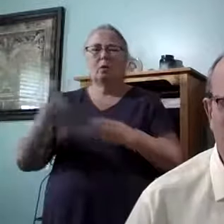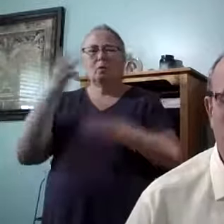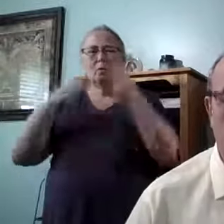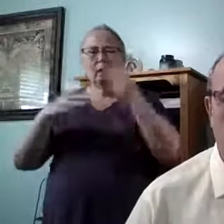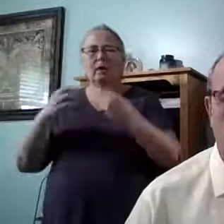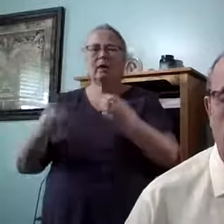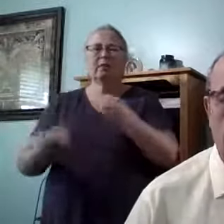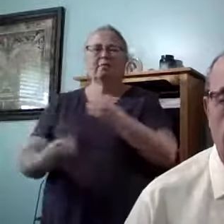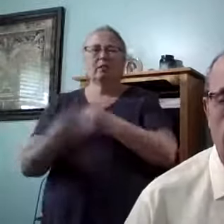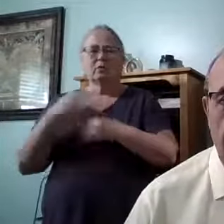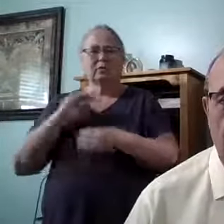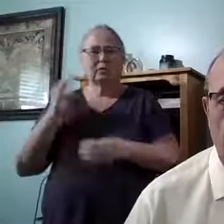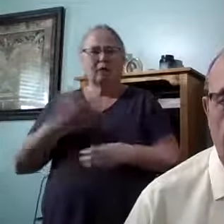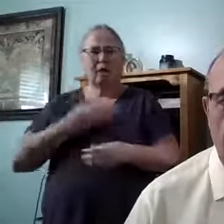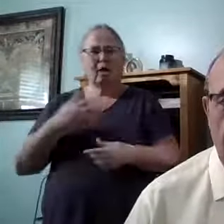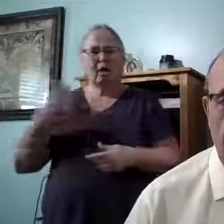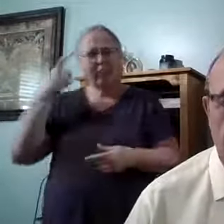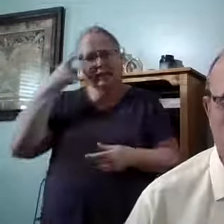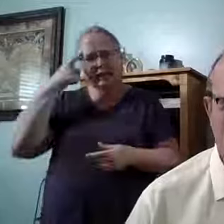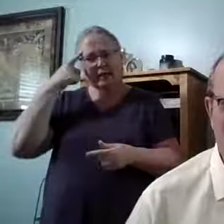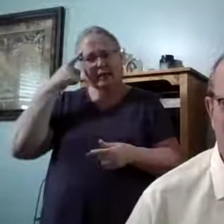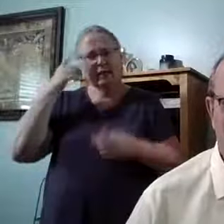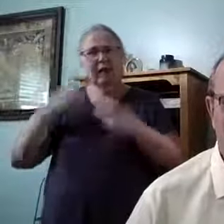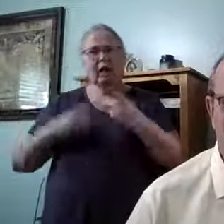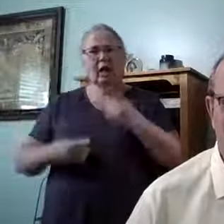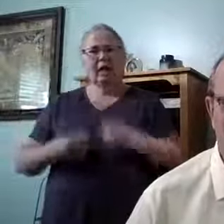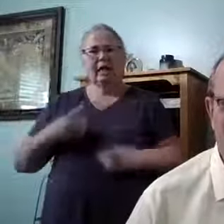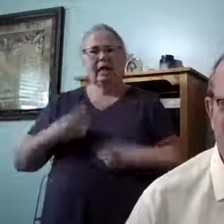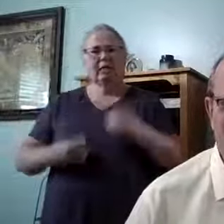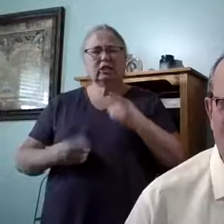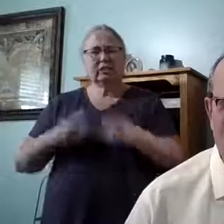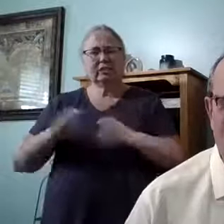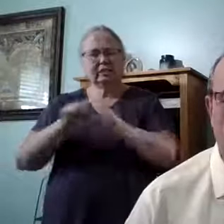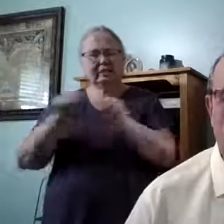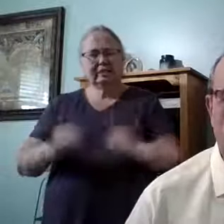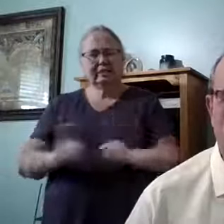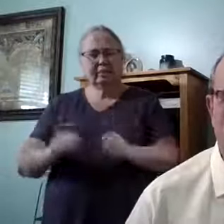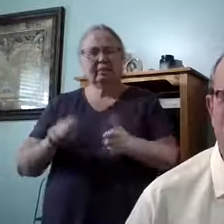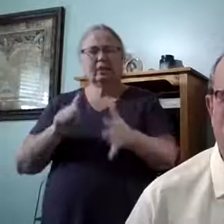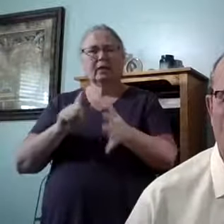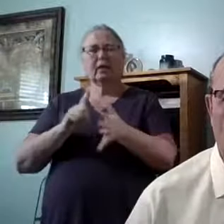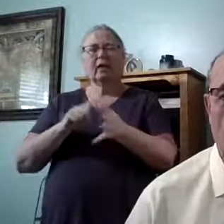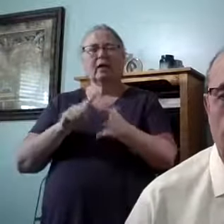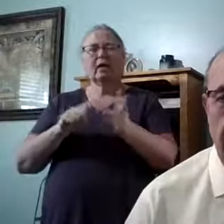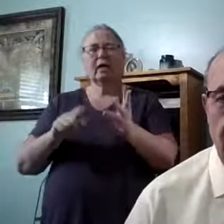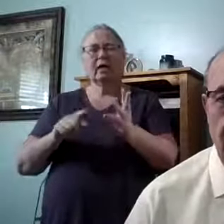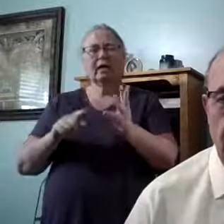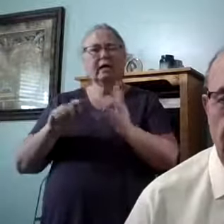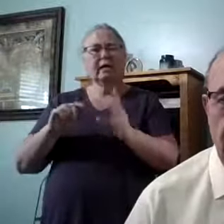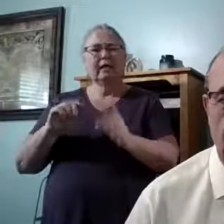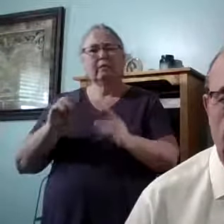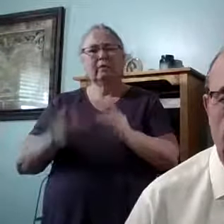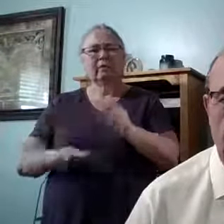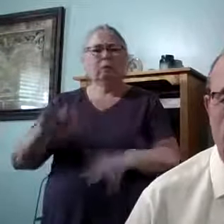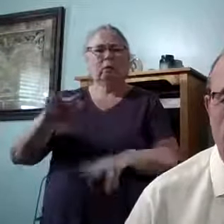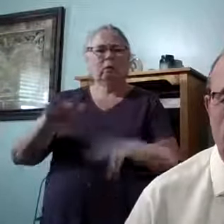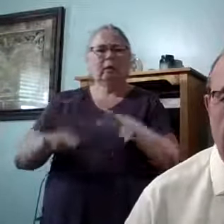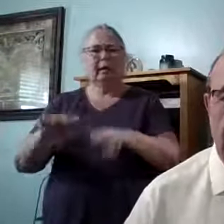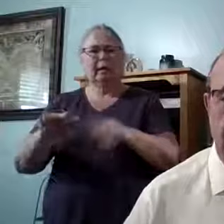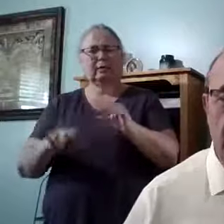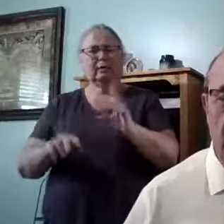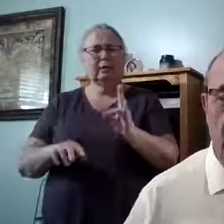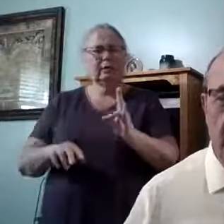thinking. It affects our digestion system. It even can affect our coordination, believe it or not.